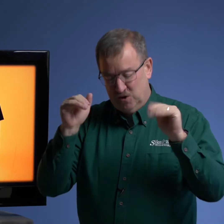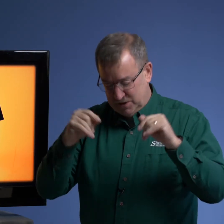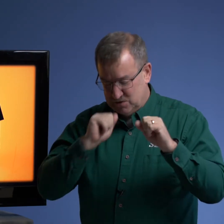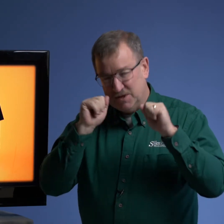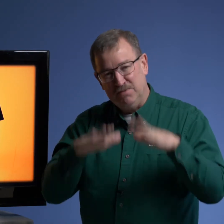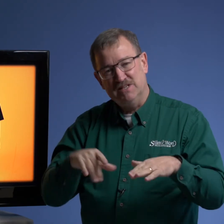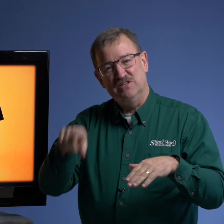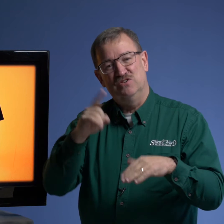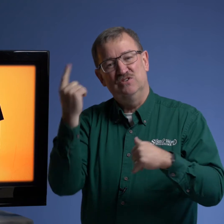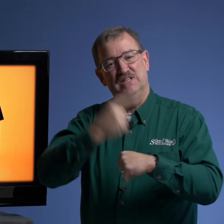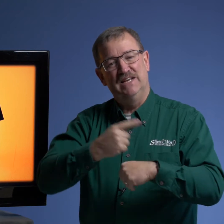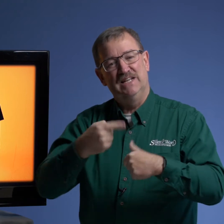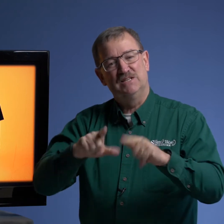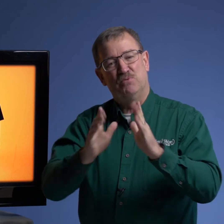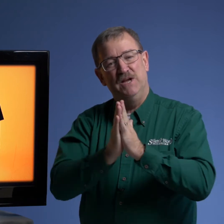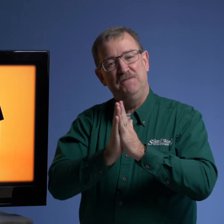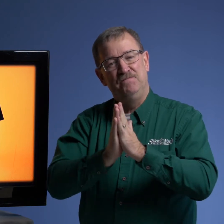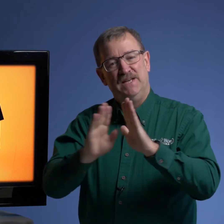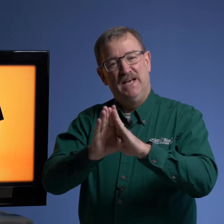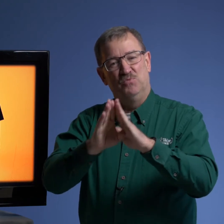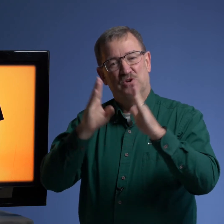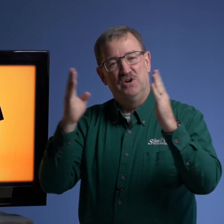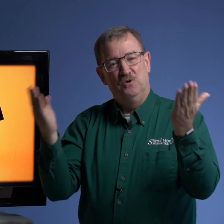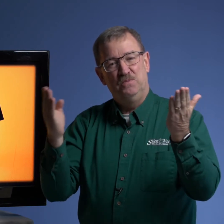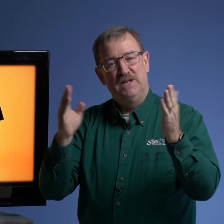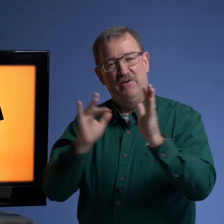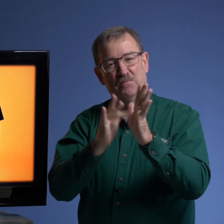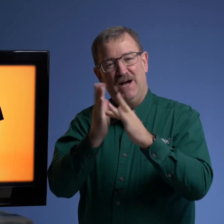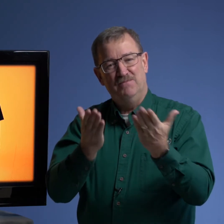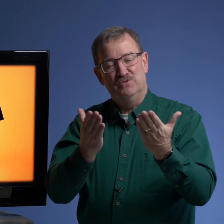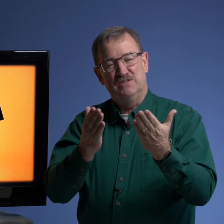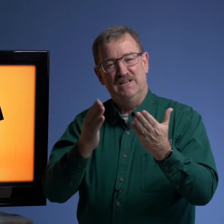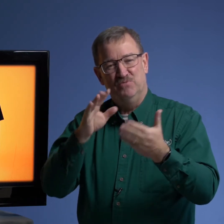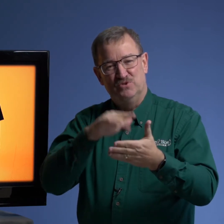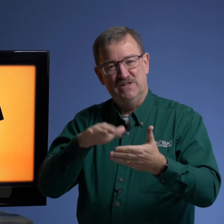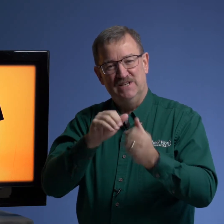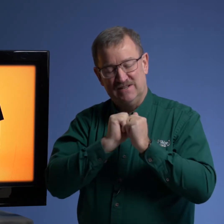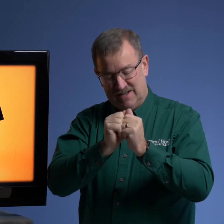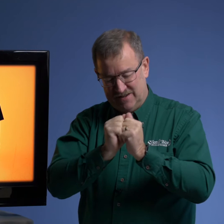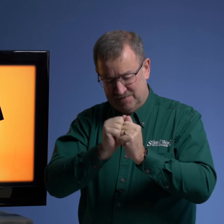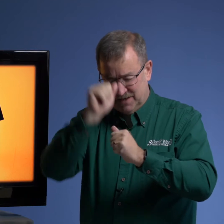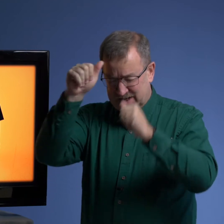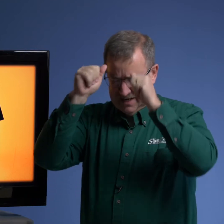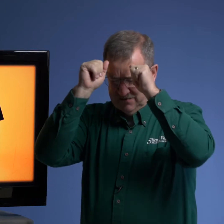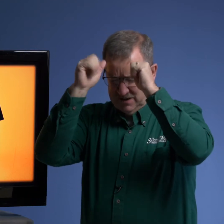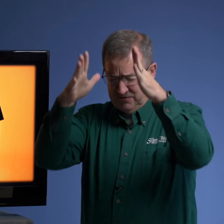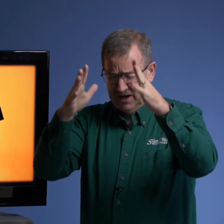hope this will be a blessing to you today let's pray and we're going to open our bibles and we'll study together heavenly father